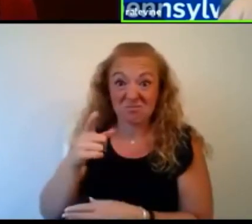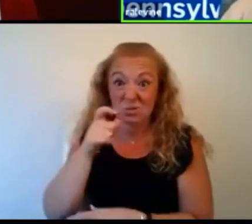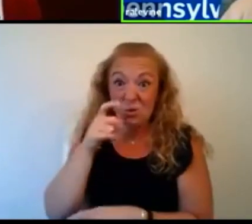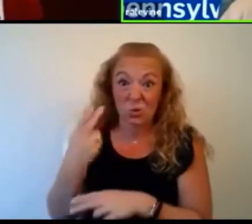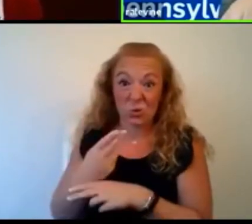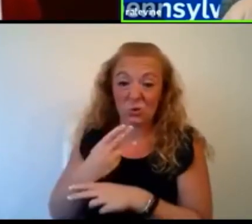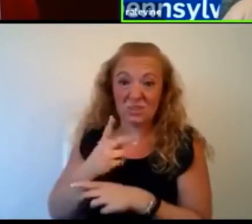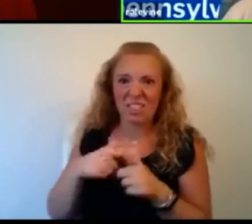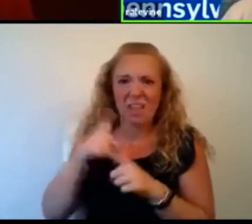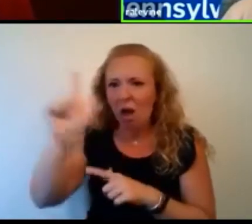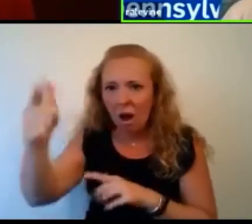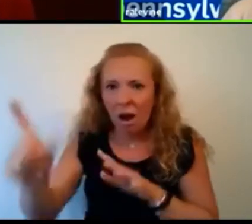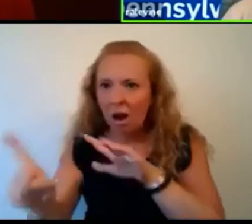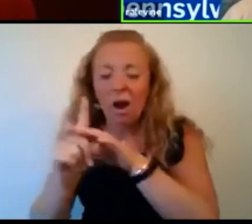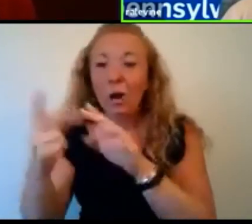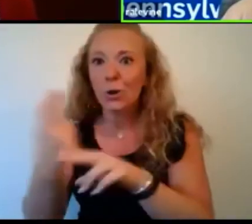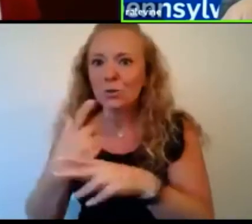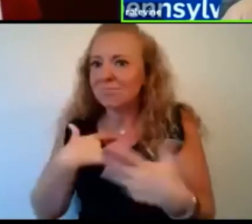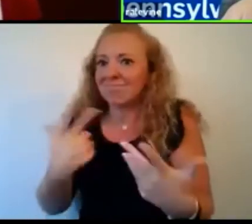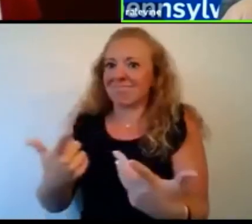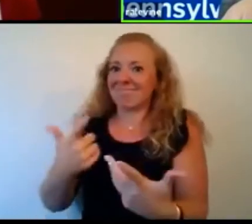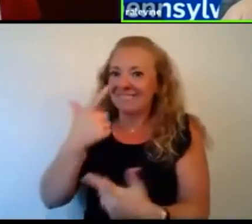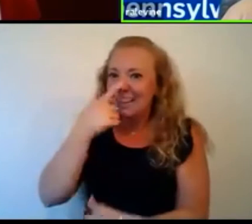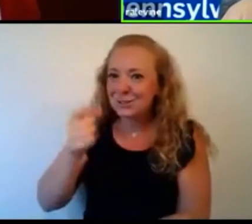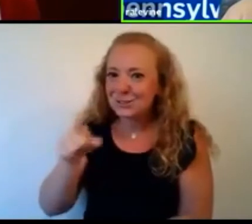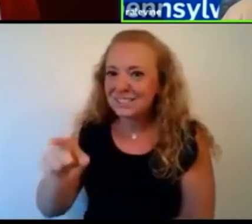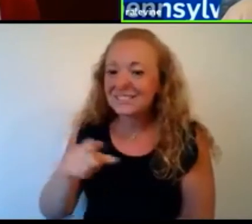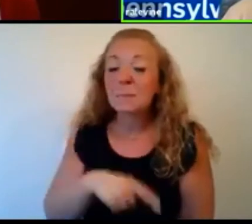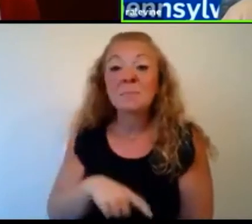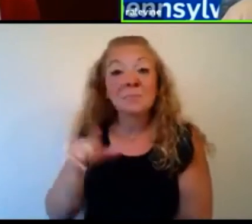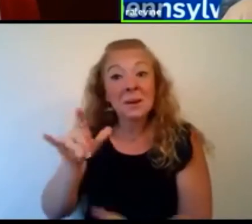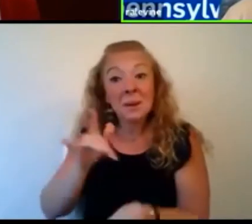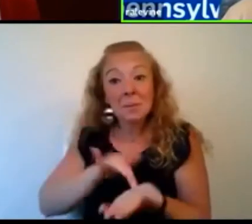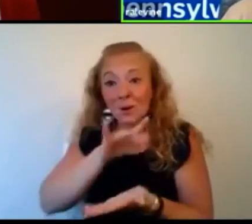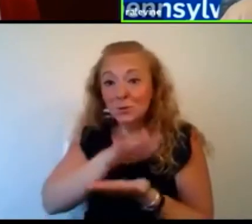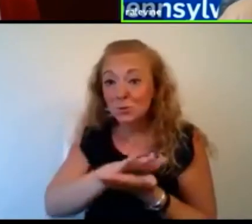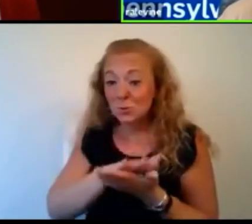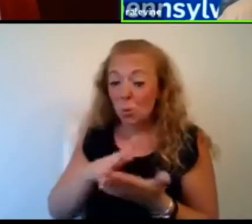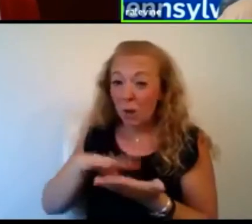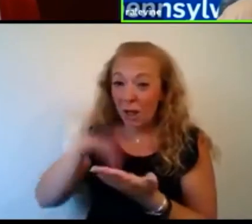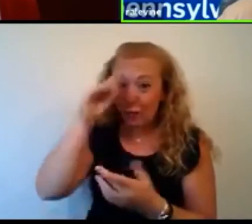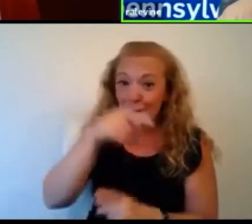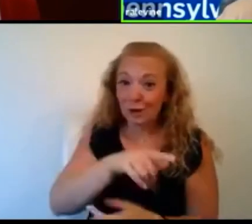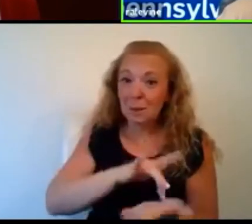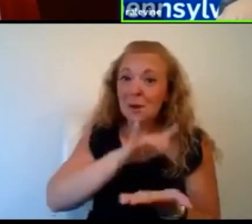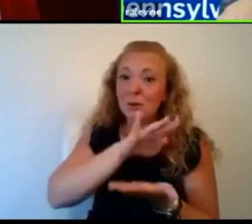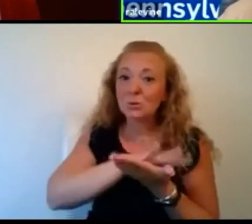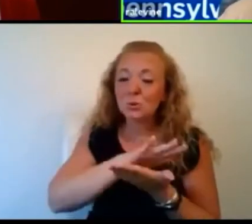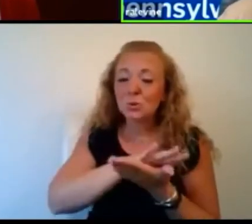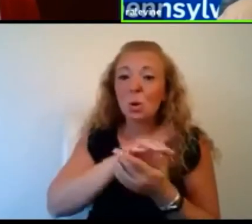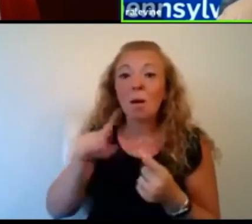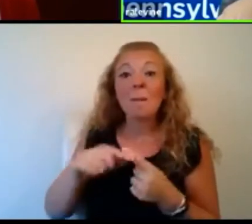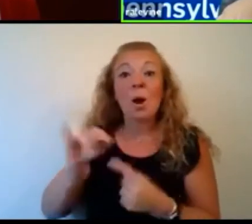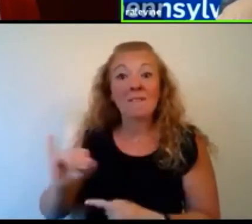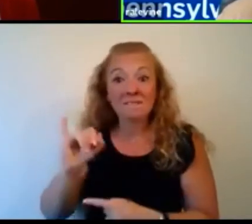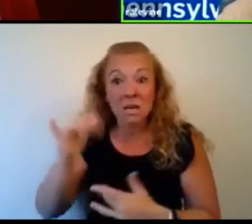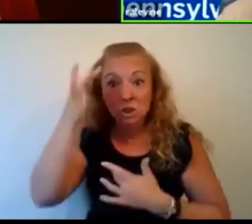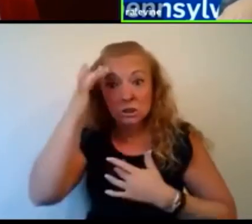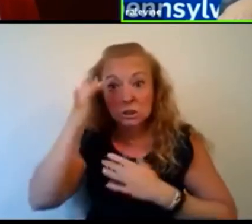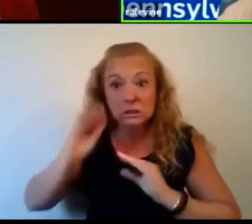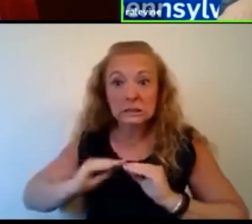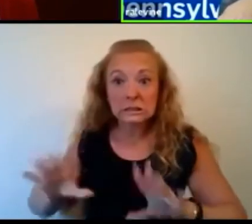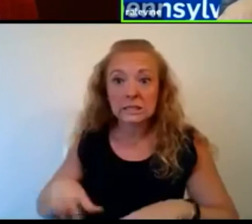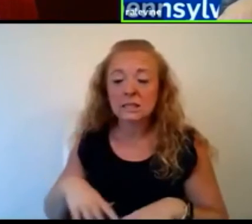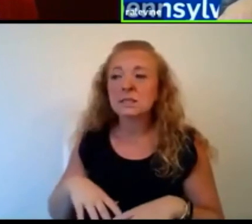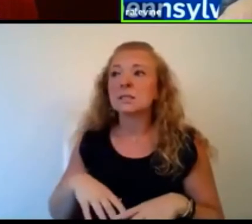interesting. Um, uh, the medical school training, I mean, there's stuff that I learned in medical school that I, you know, about infectious diseases or things that, that,